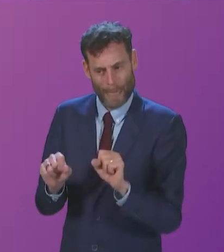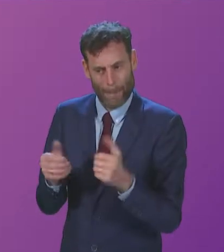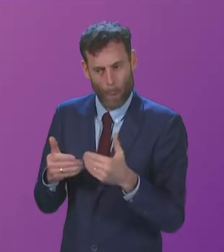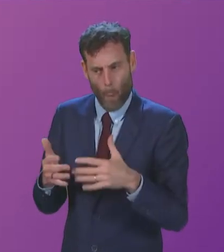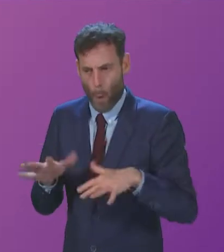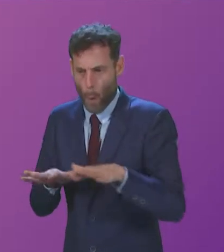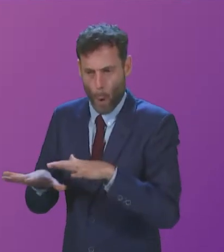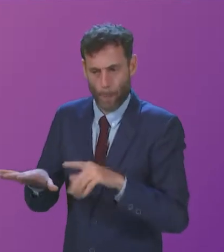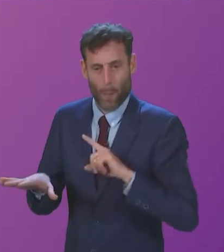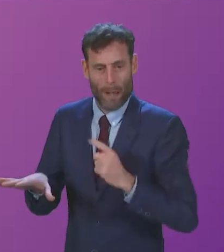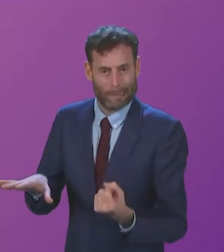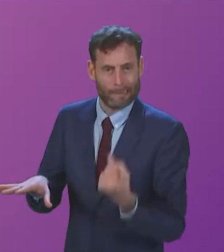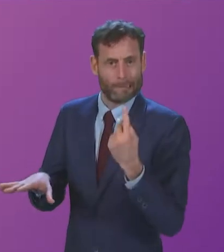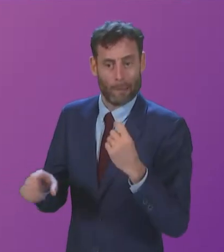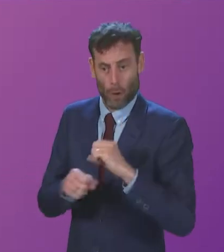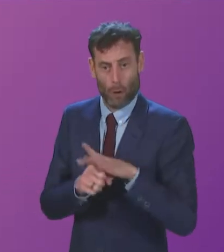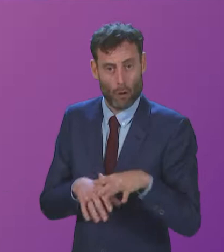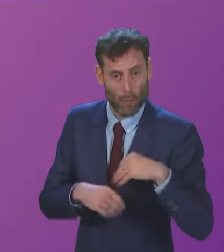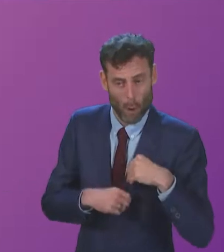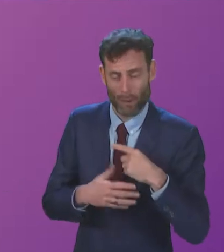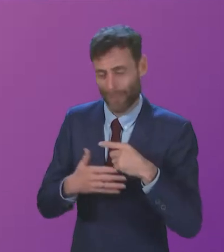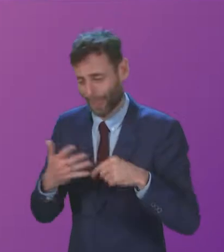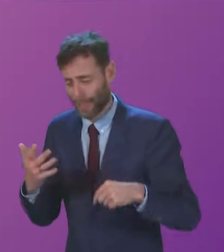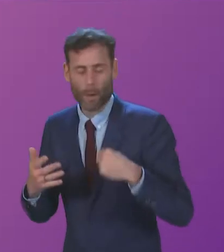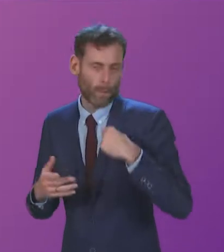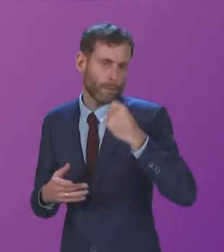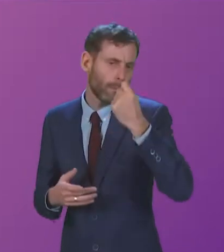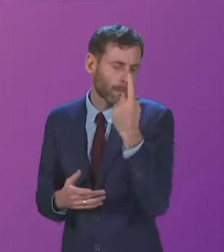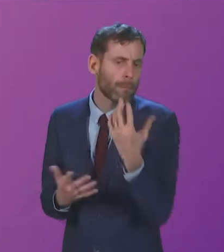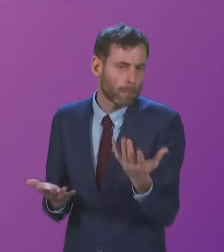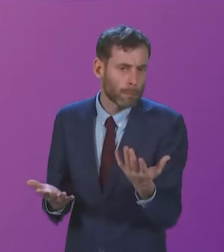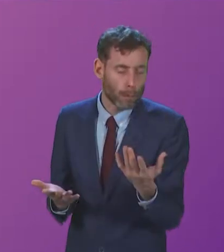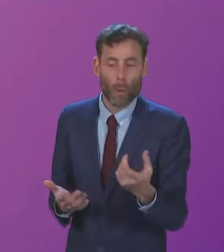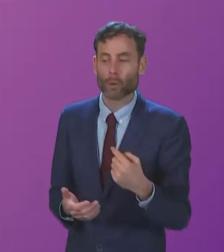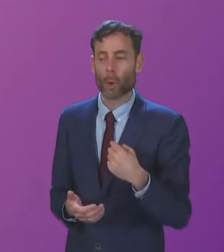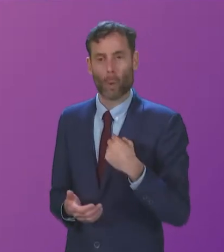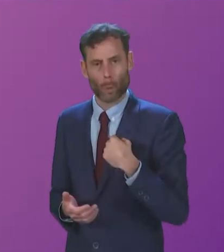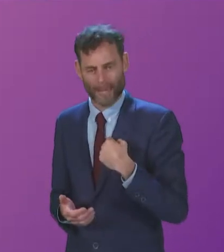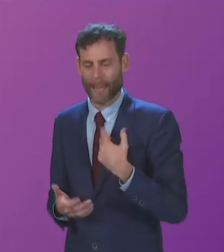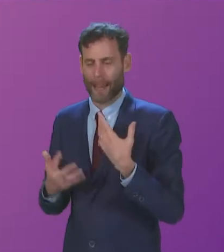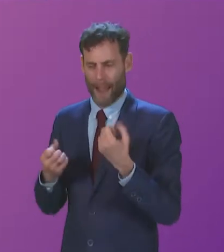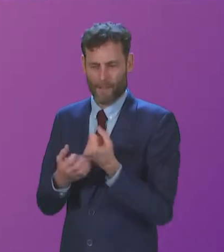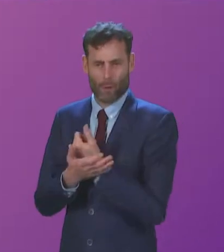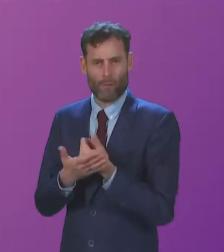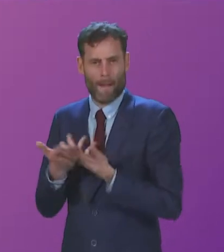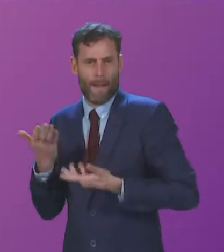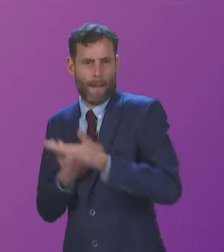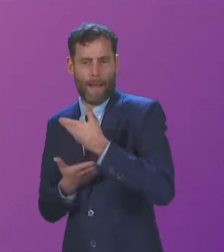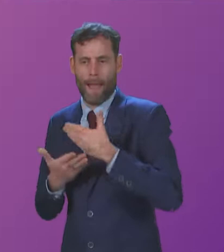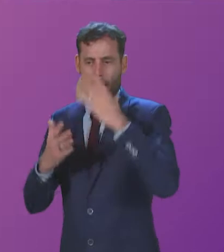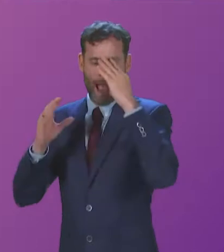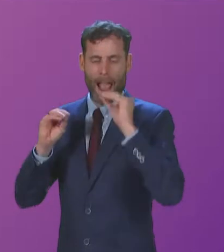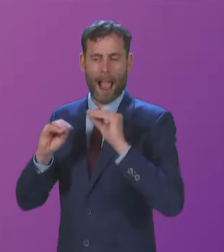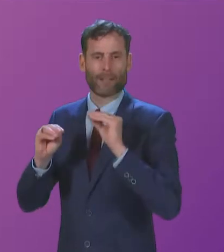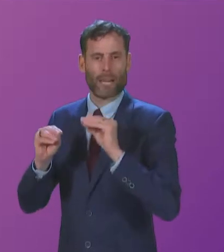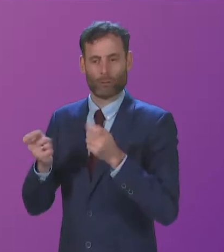with the challenges that COVID does prevent them. These are obviously discussed at the Education Recovery